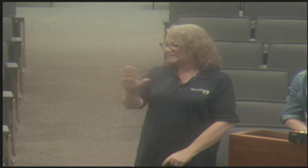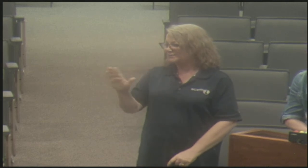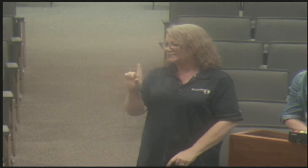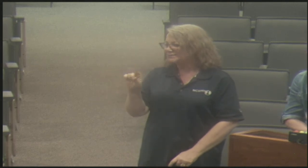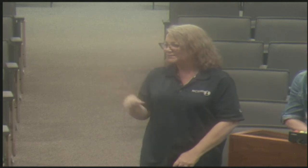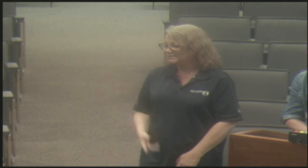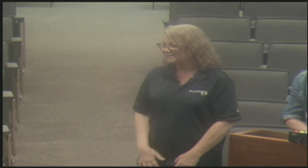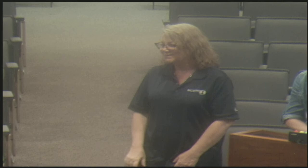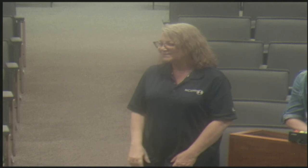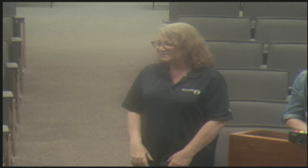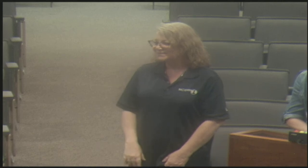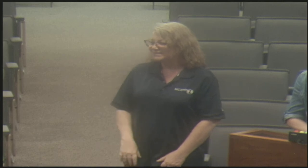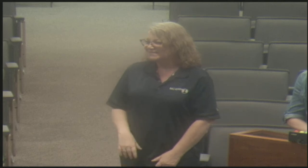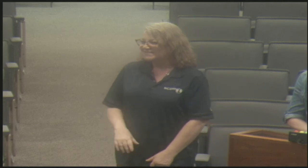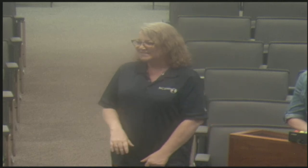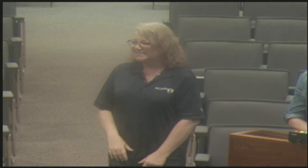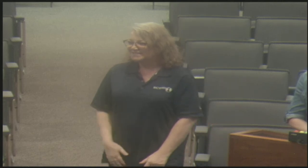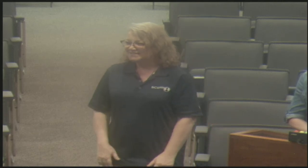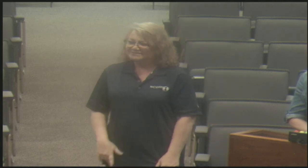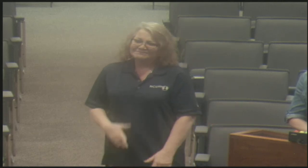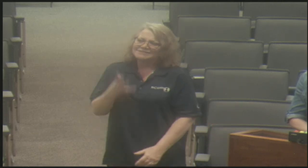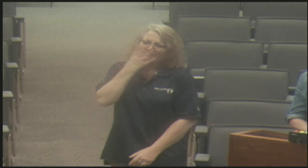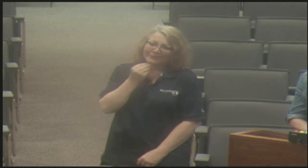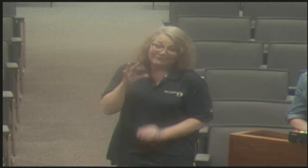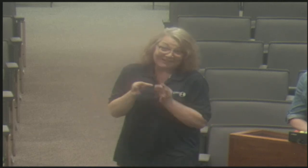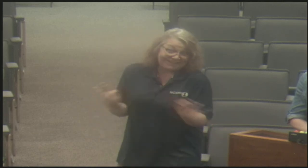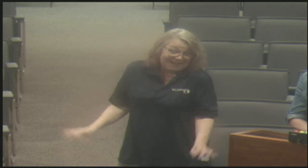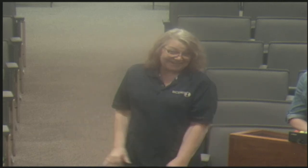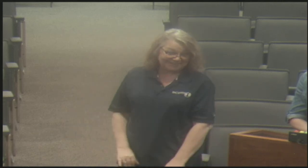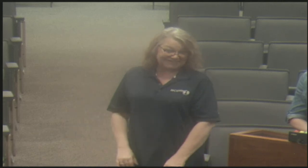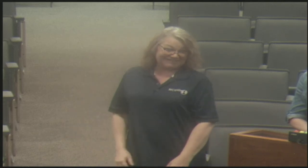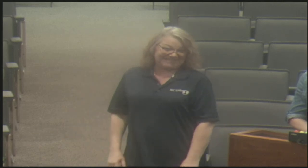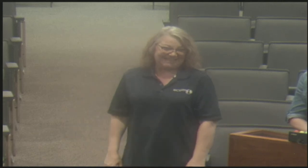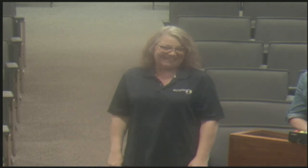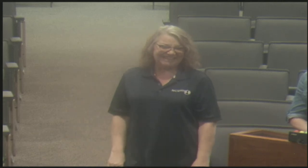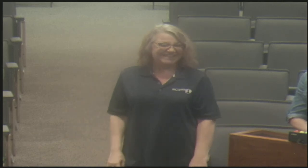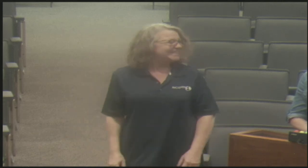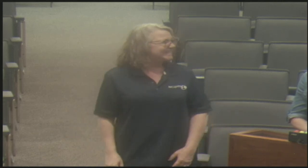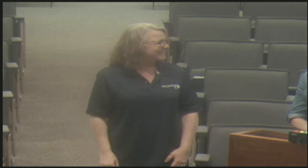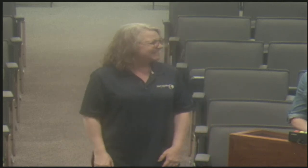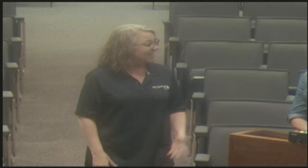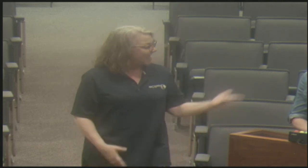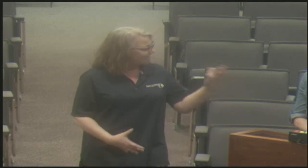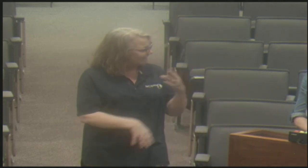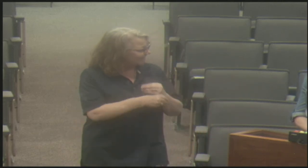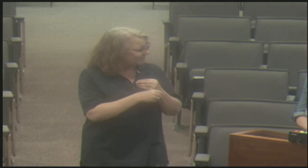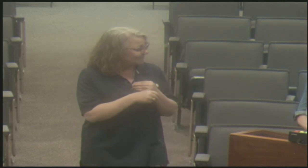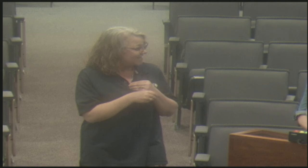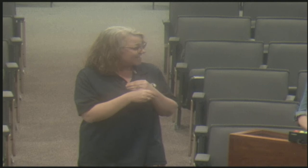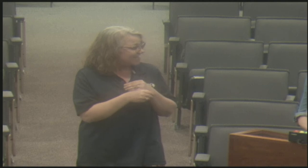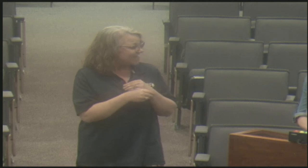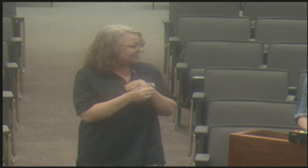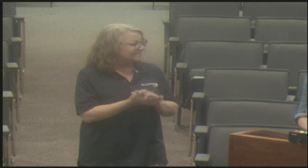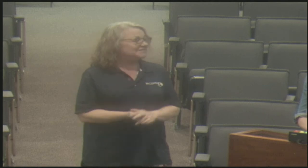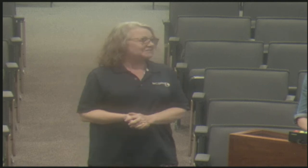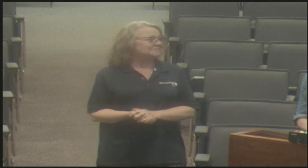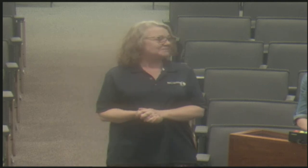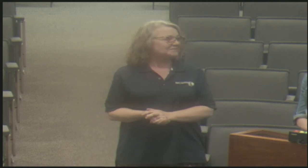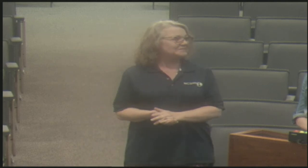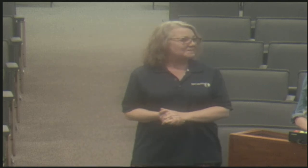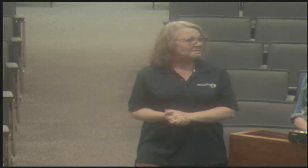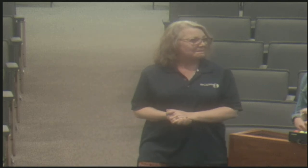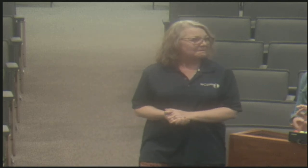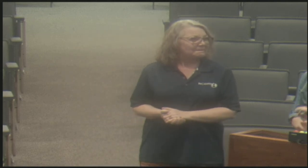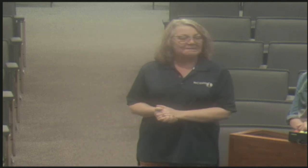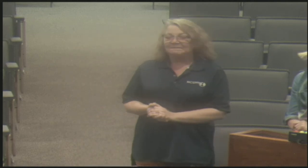And so we use facial expressions the same way that you use your voice to express what you're trying to express. I mean, it truly is a beautiful language.